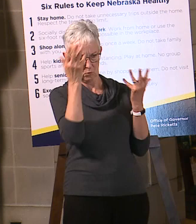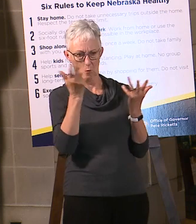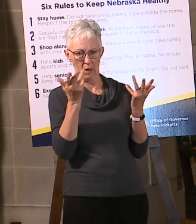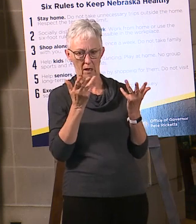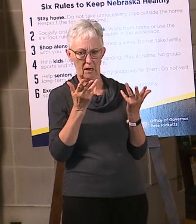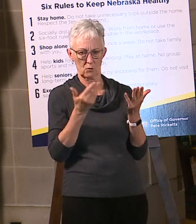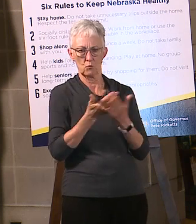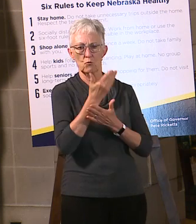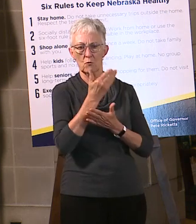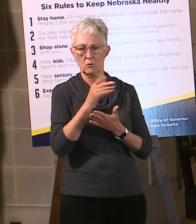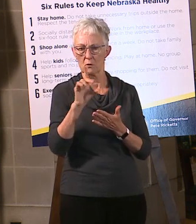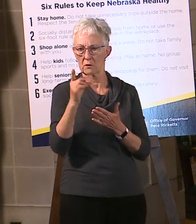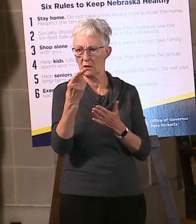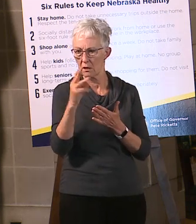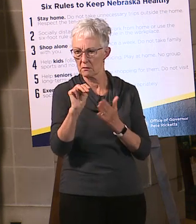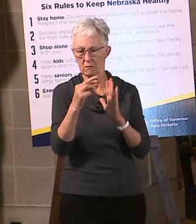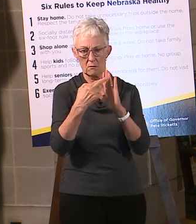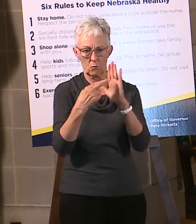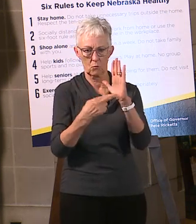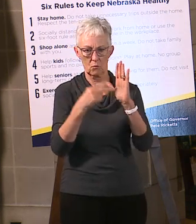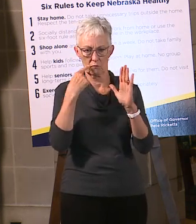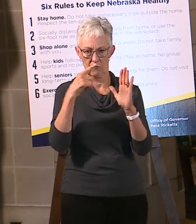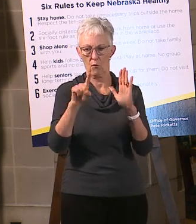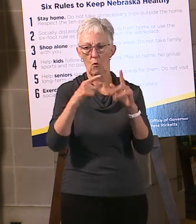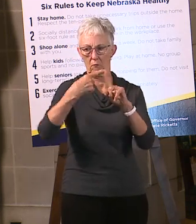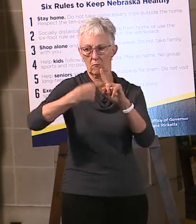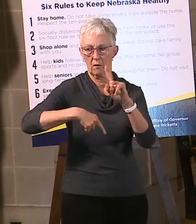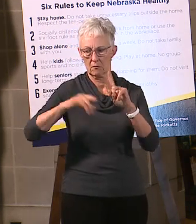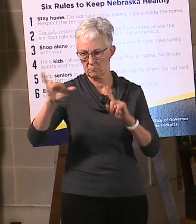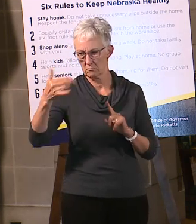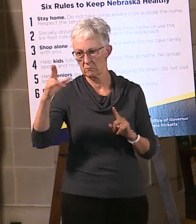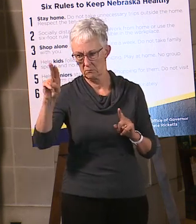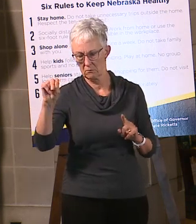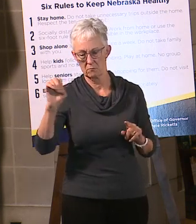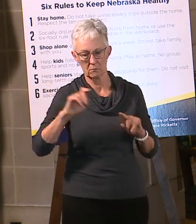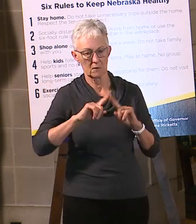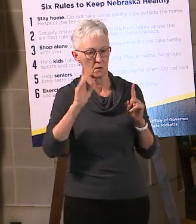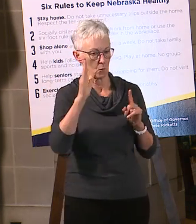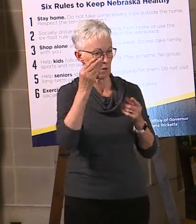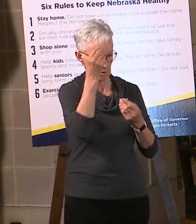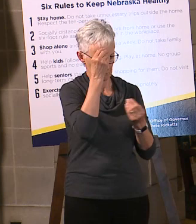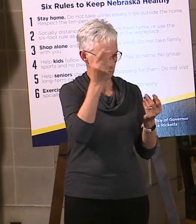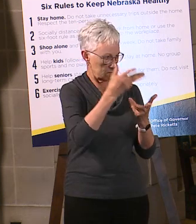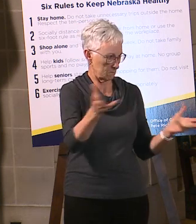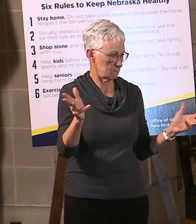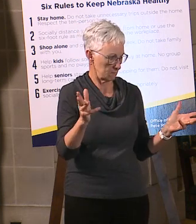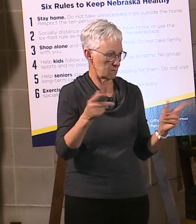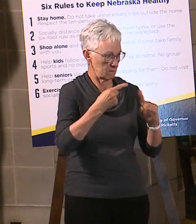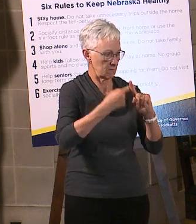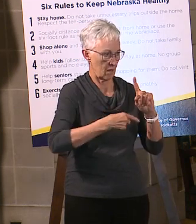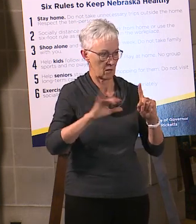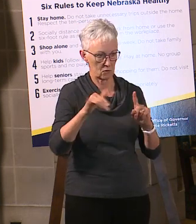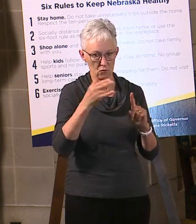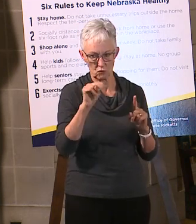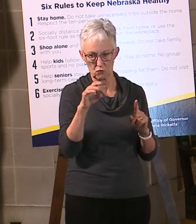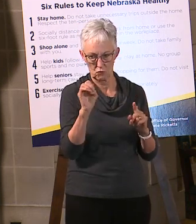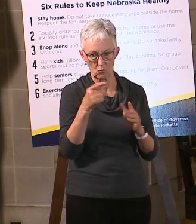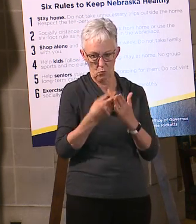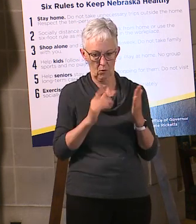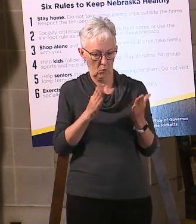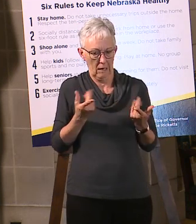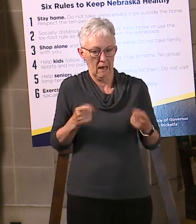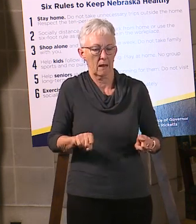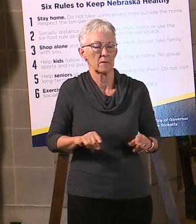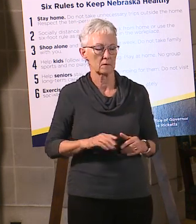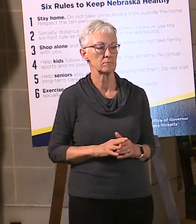give you right now, Melanie, but we will be getting back to folks with regard to that June, the month of June, and what loosening, what sorts of